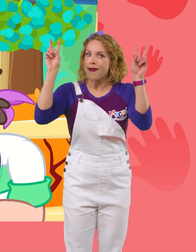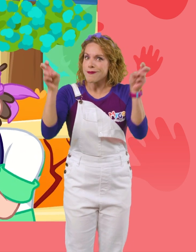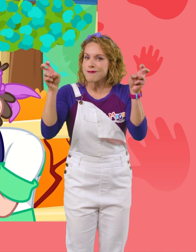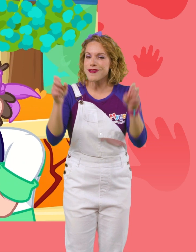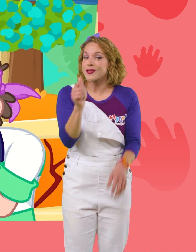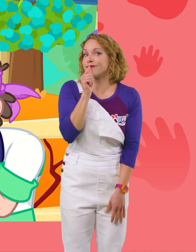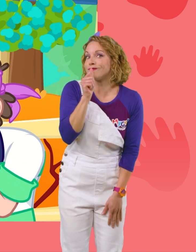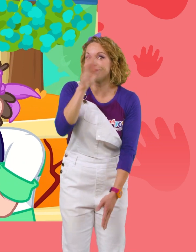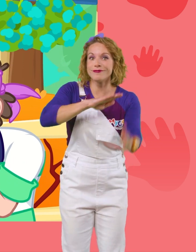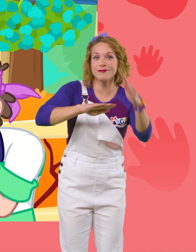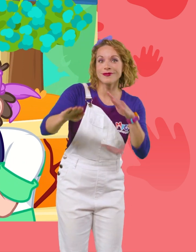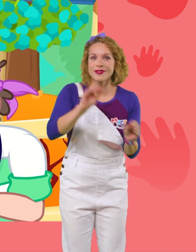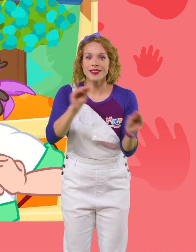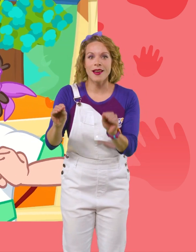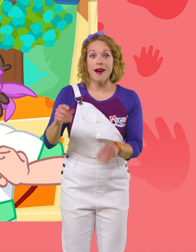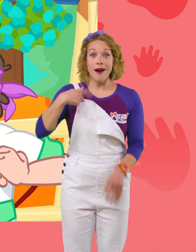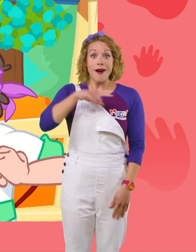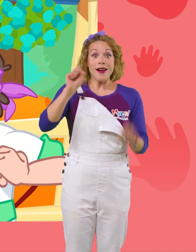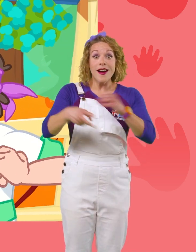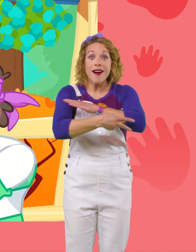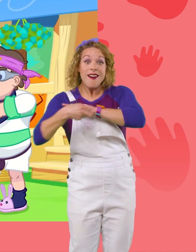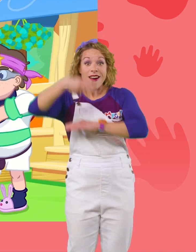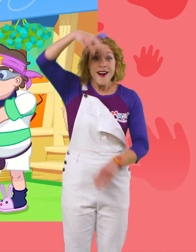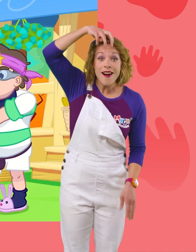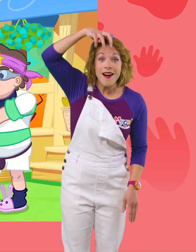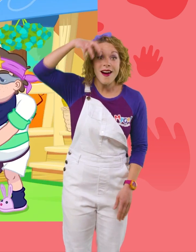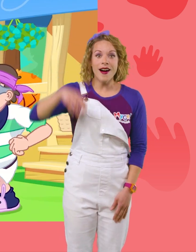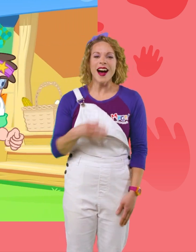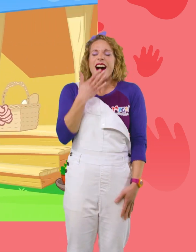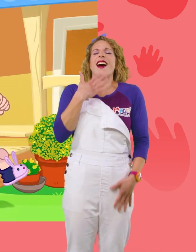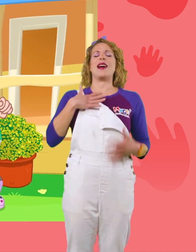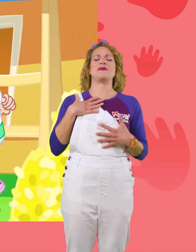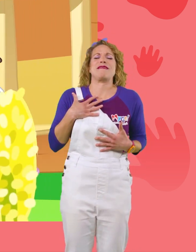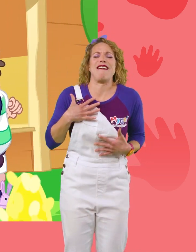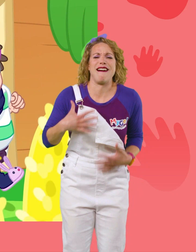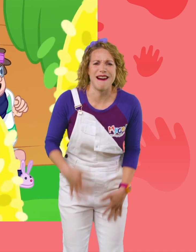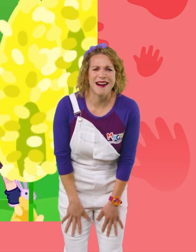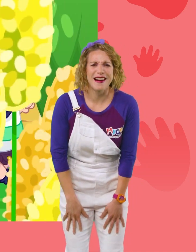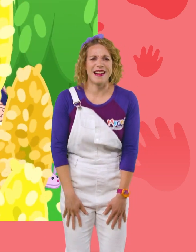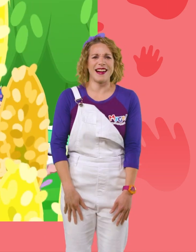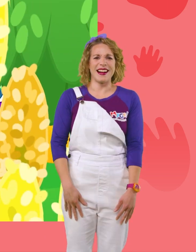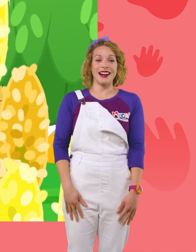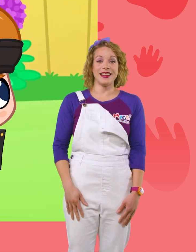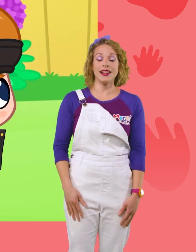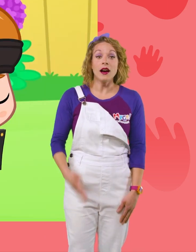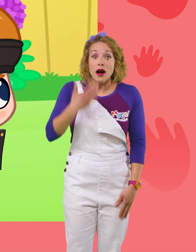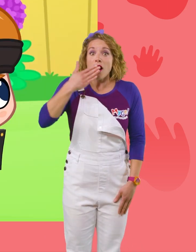secret ninja move... We can kidnap Mila! Ha-ha-ha-ha-ha-ha-ha-ha-ha-ha-ha! Oh no!